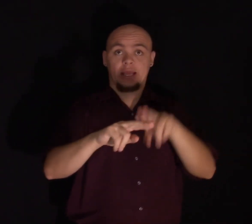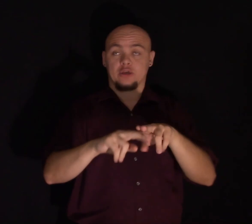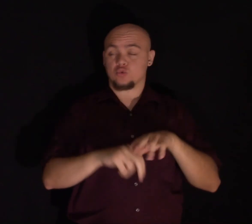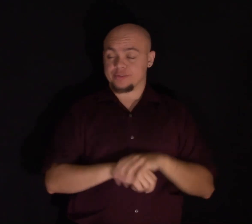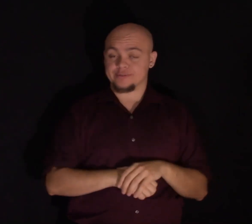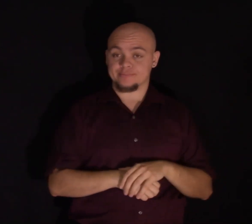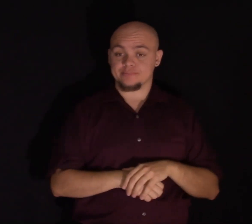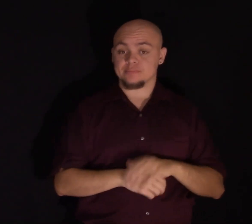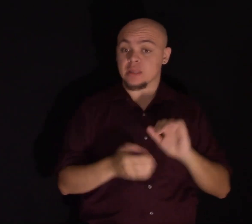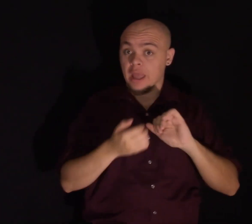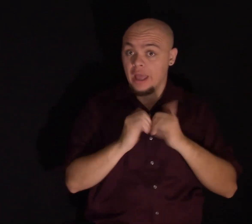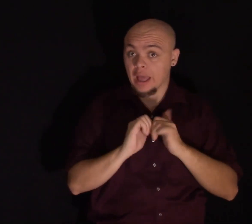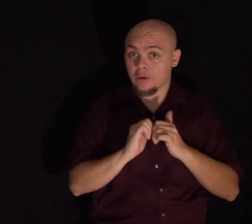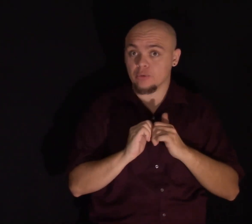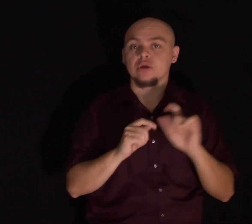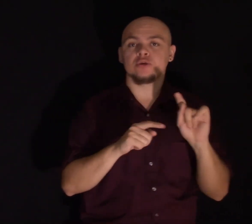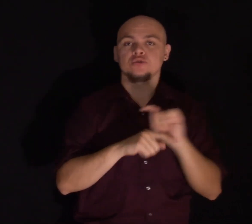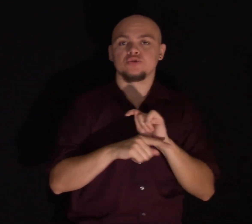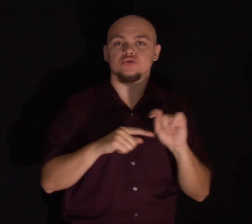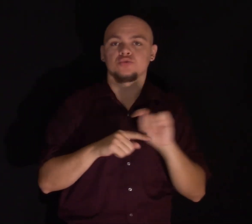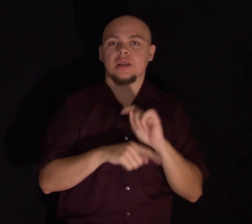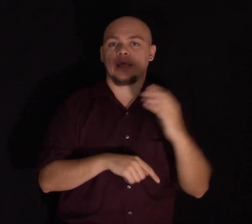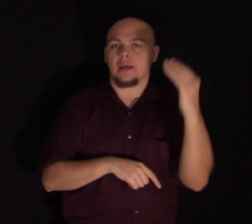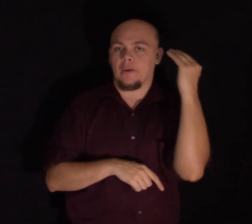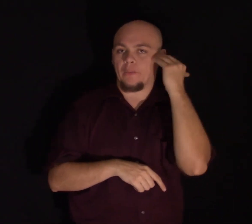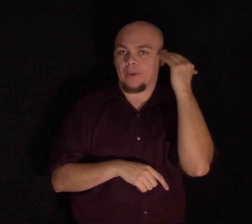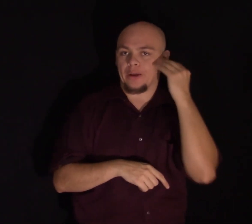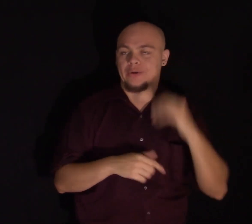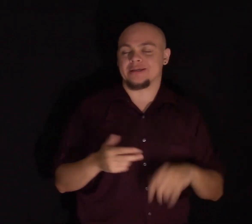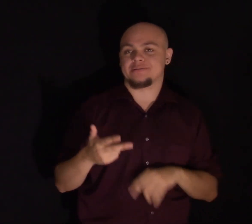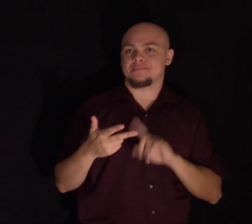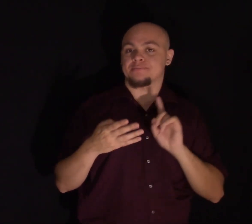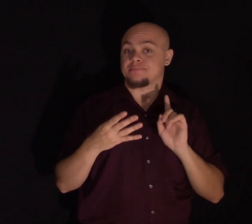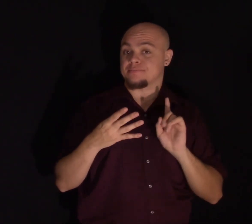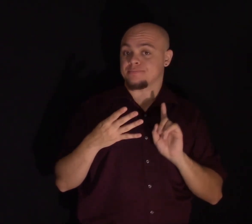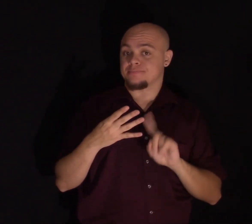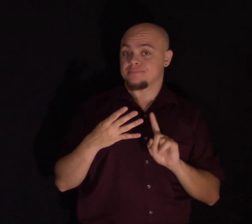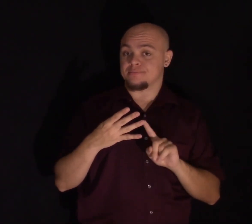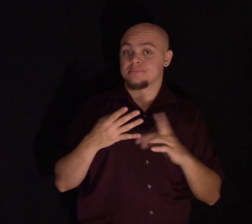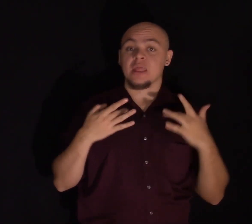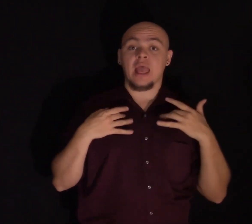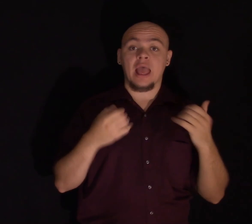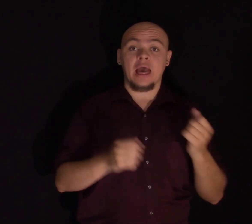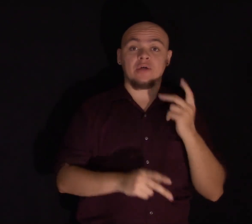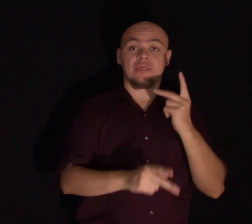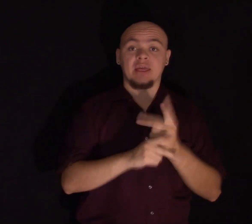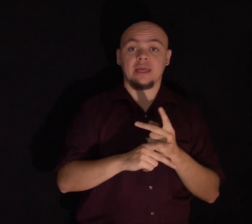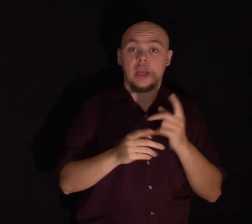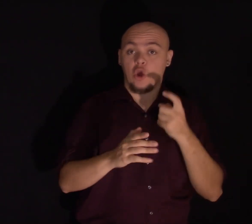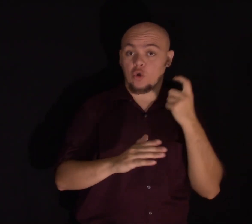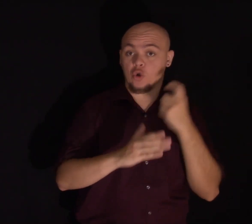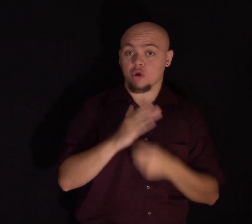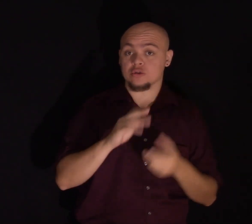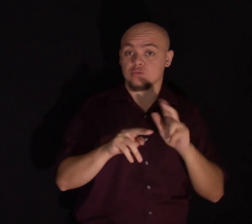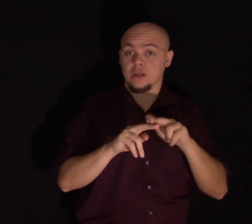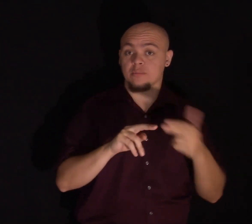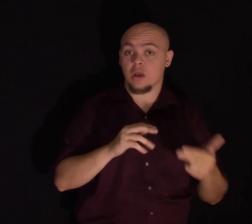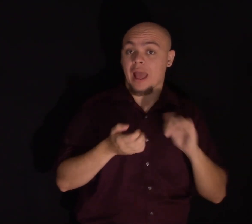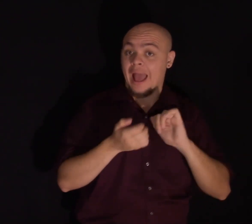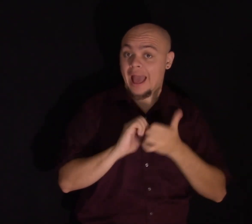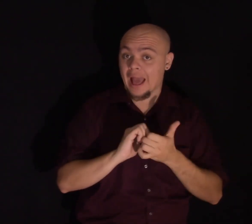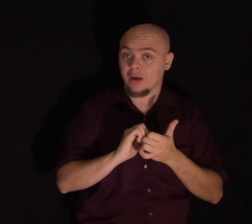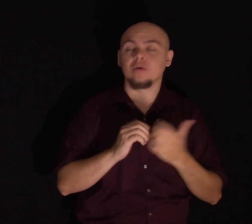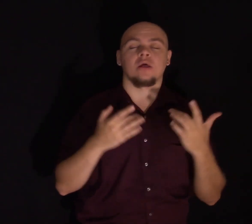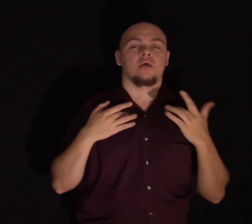with training and awareness. We can reduce healthcare costs potentially by cultivating